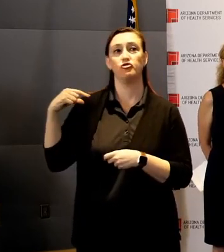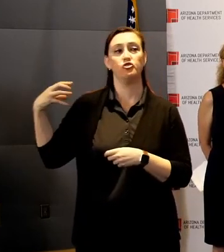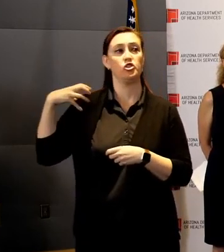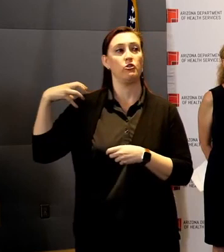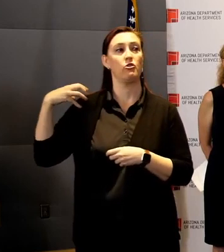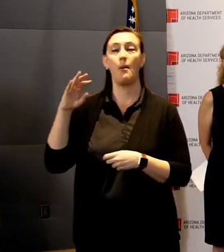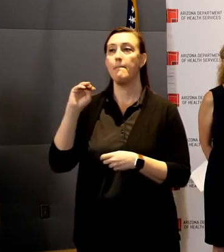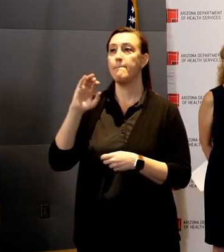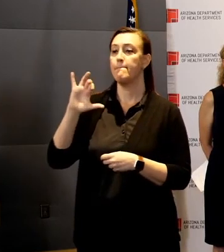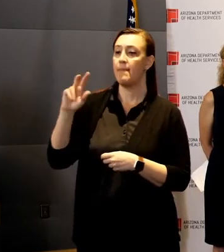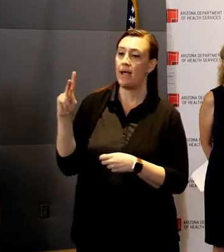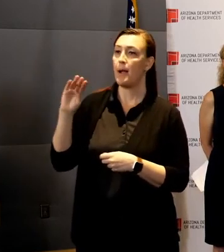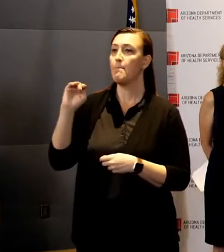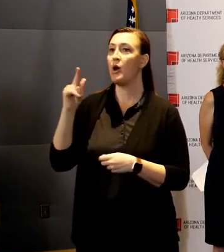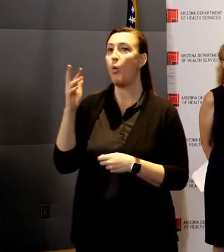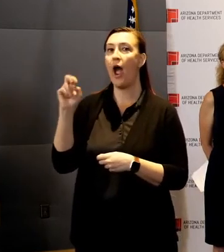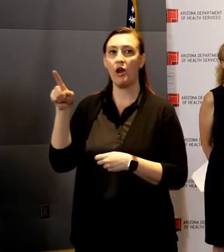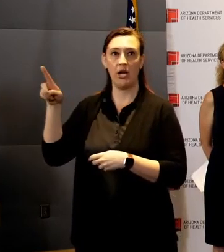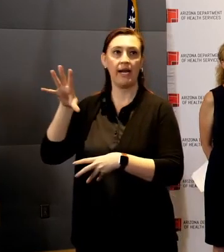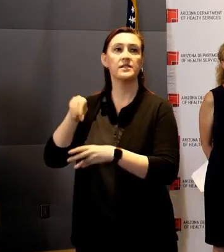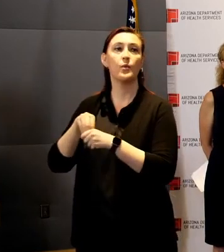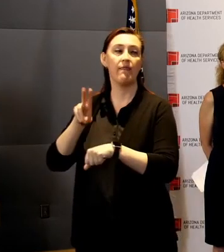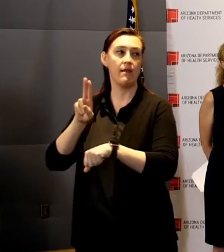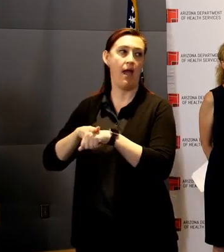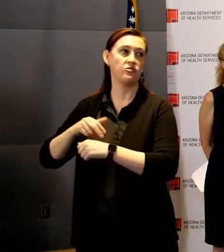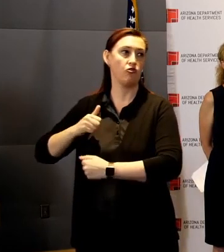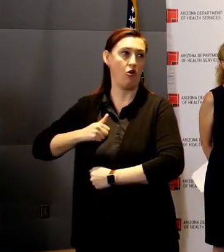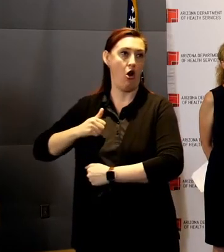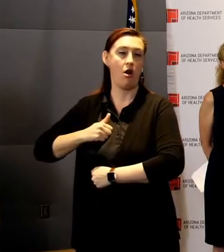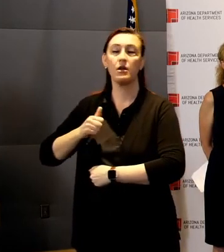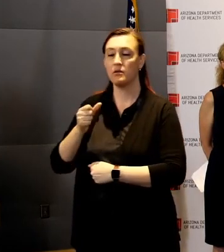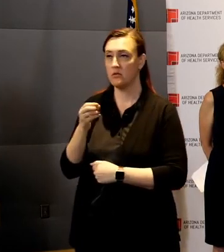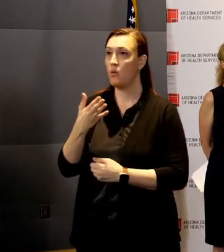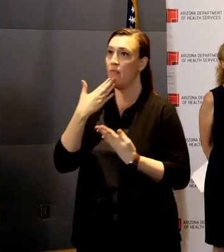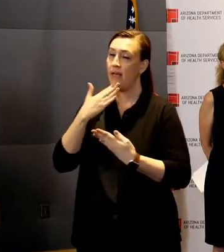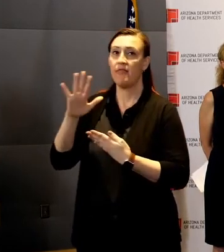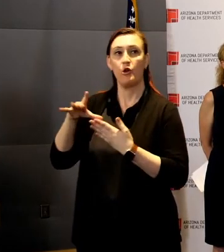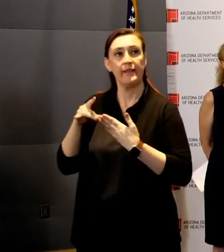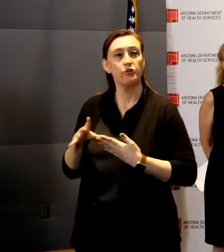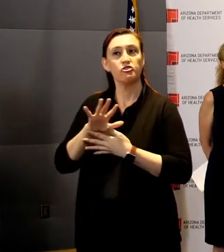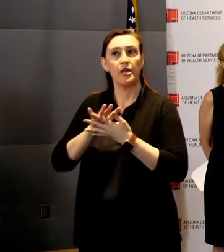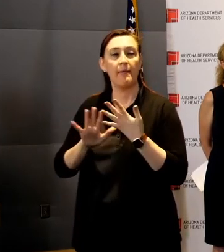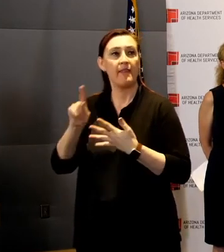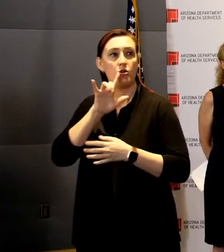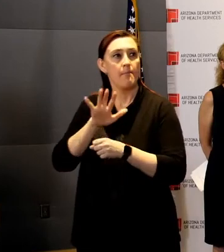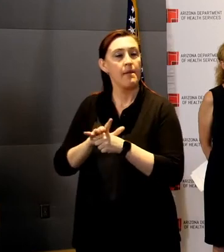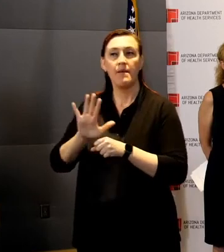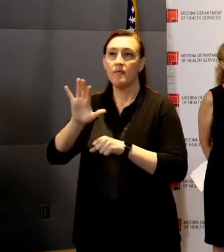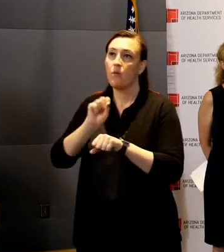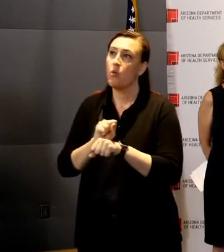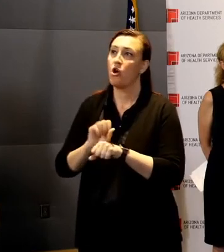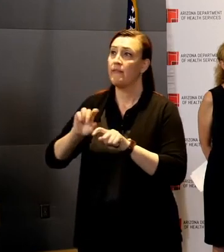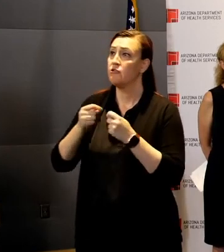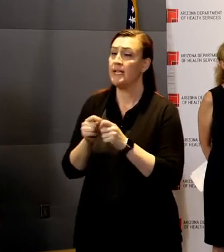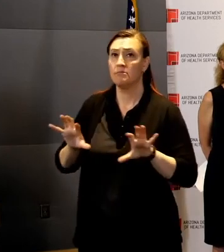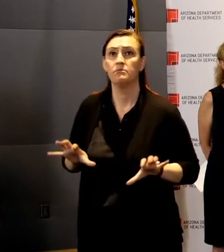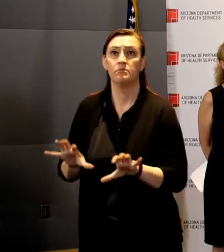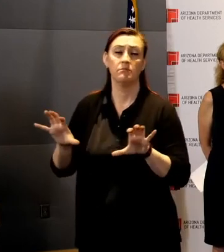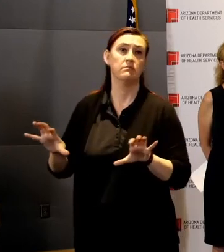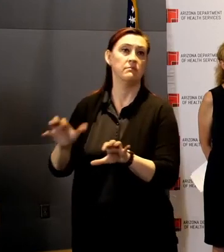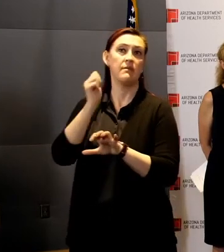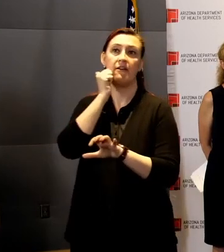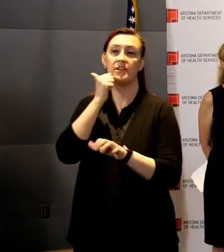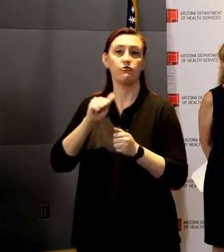Arizona National Guard. I'm grateful for their commitment and leadership and the work of your dedicated teams working together to